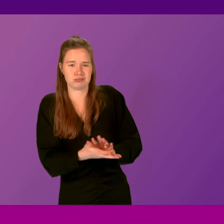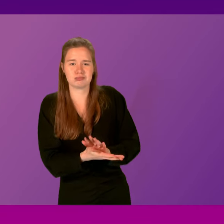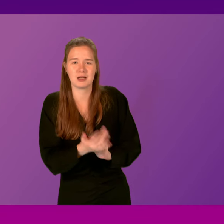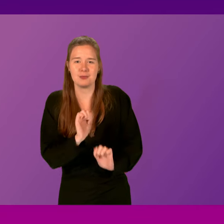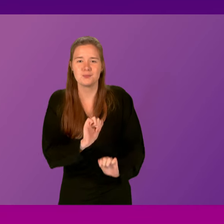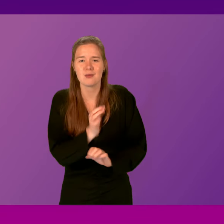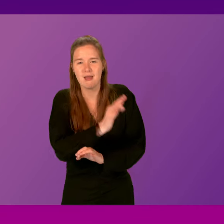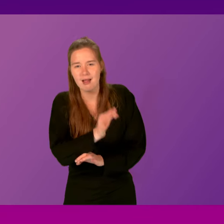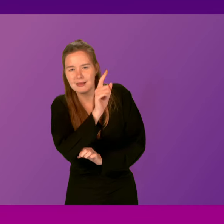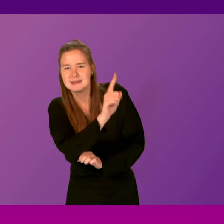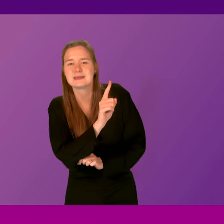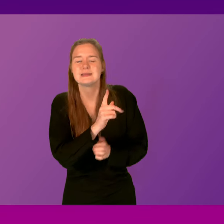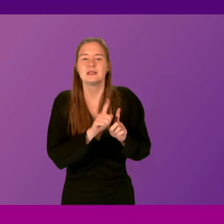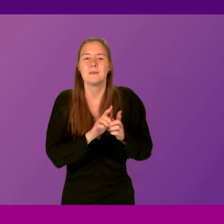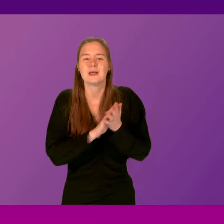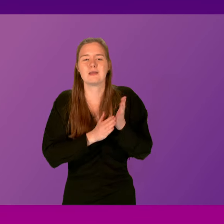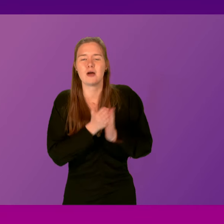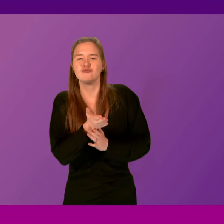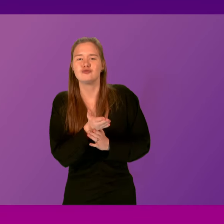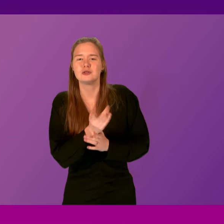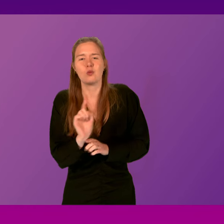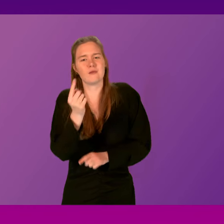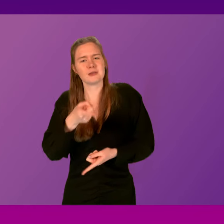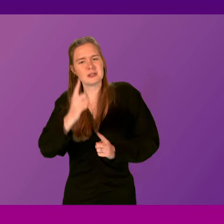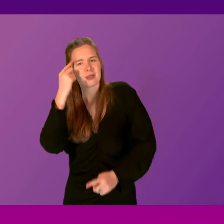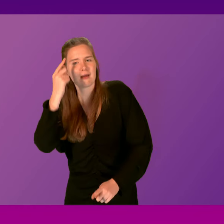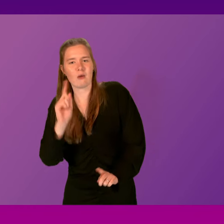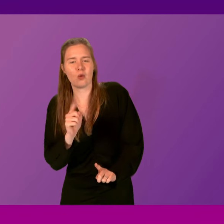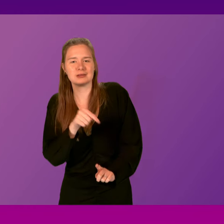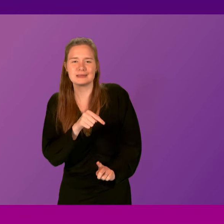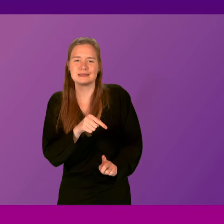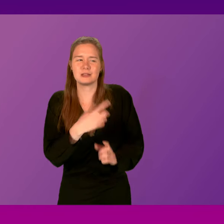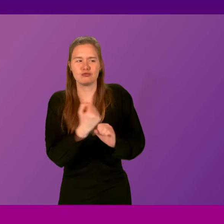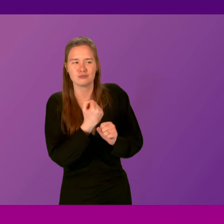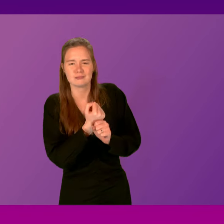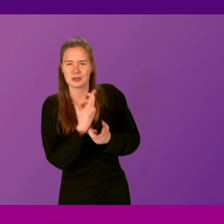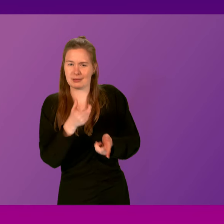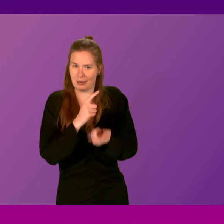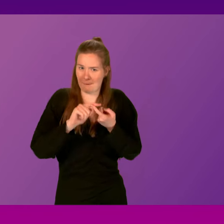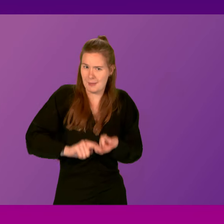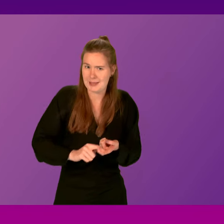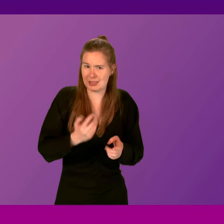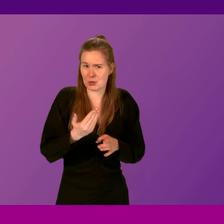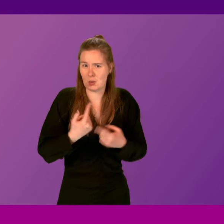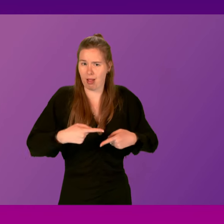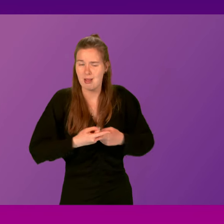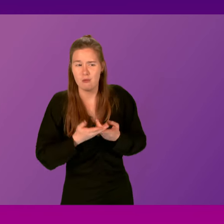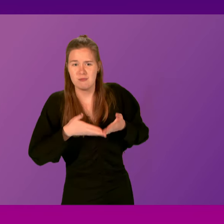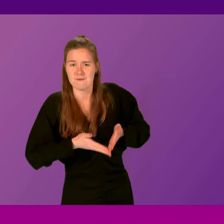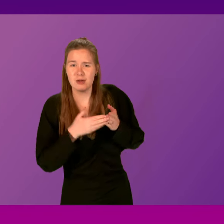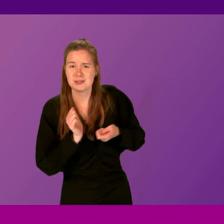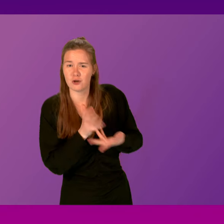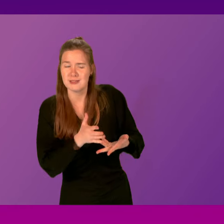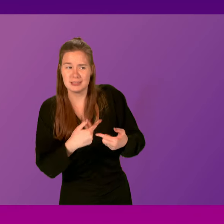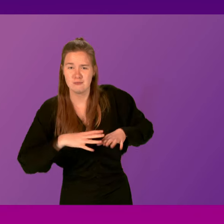there will be no vessel at all on the route. What does the First Minister think this says about the Government's commitment to lifeline ferry services? And can